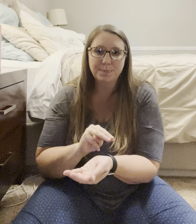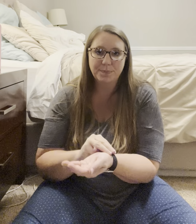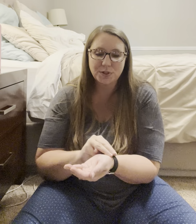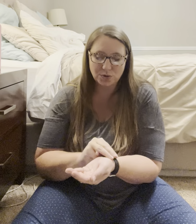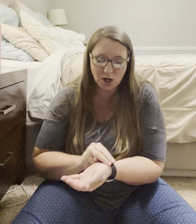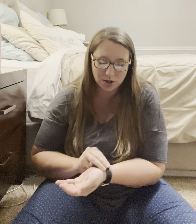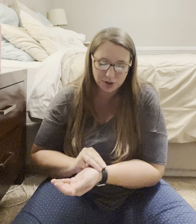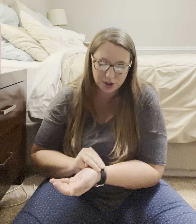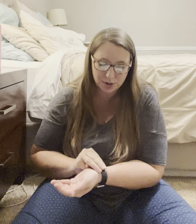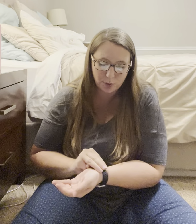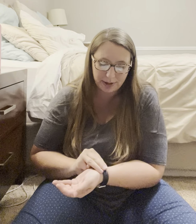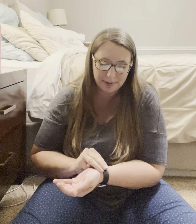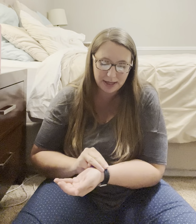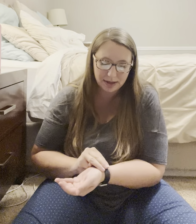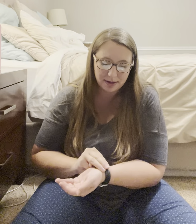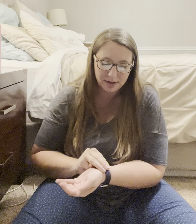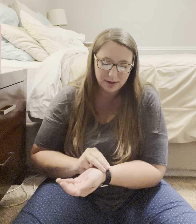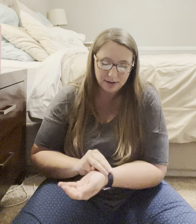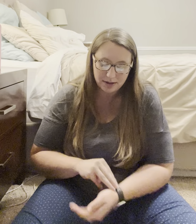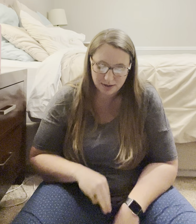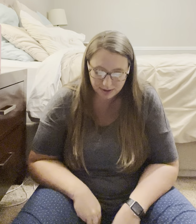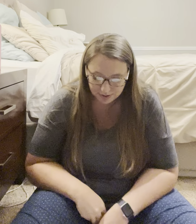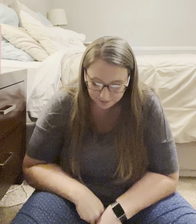So, doctor appointment. Um,